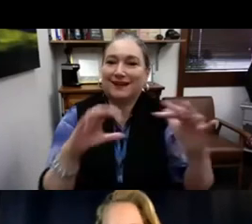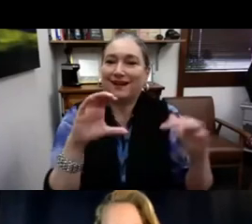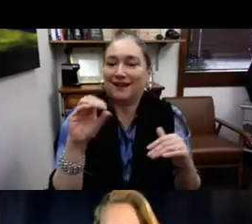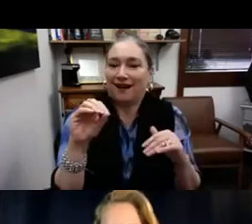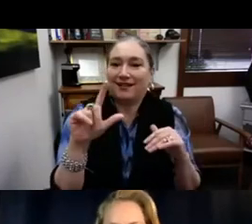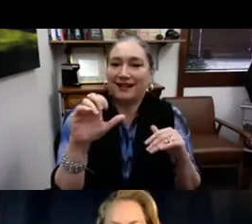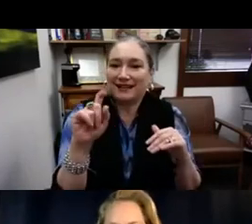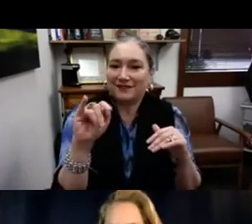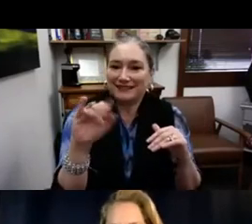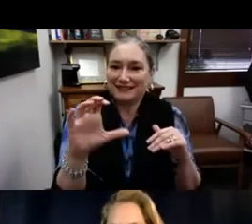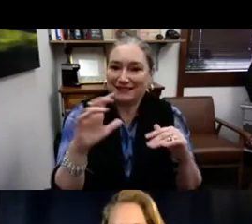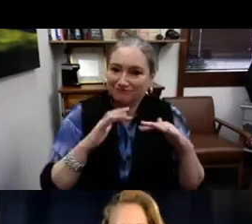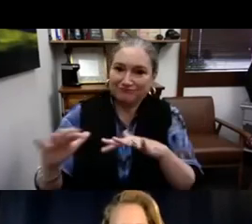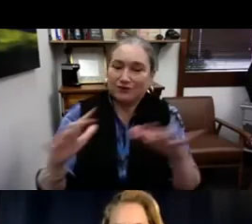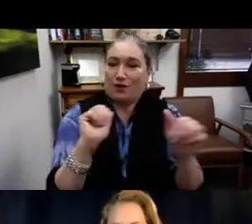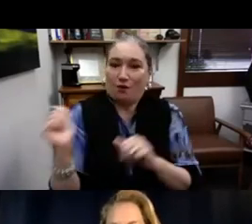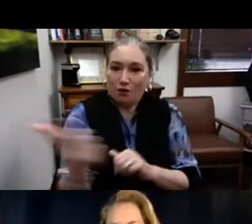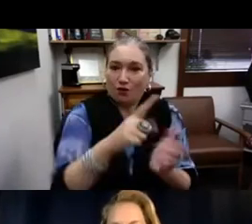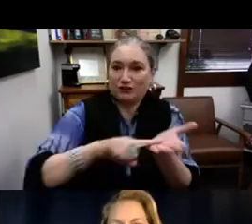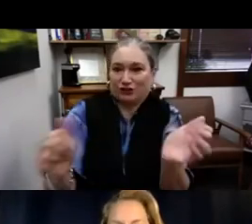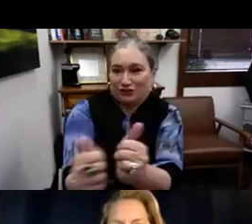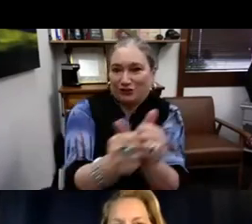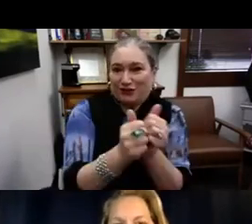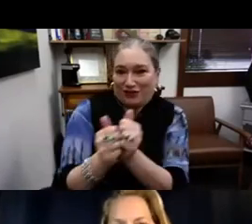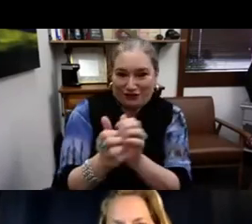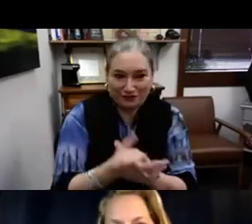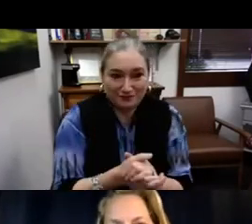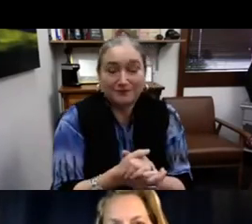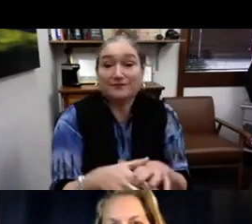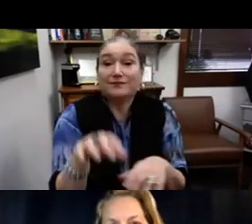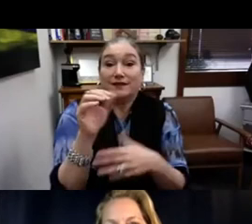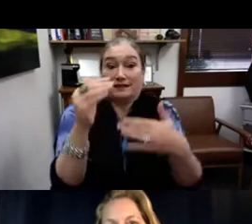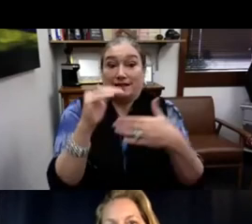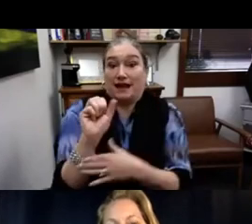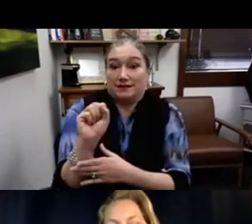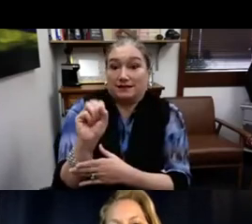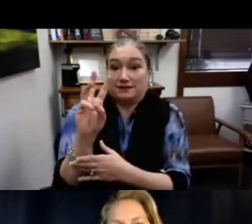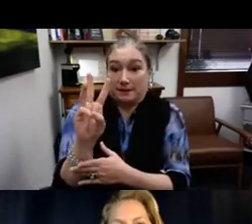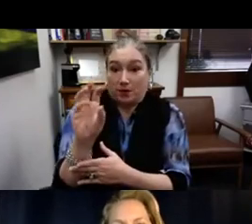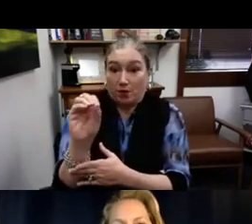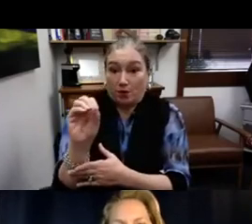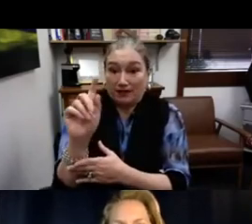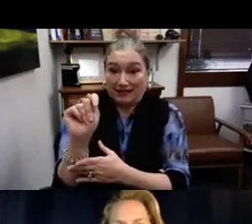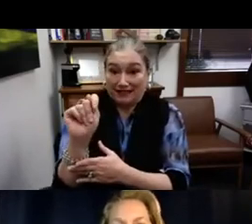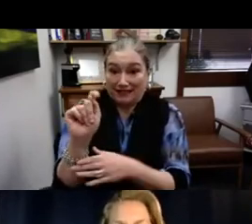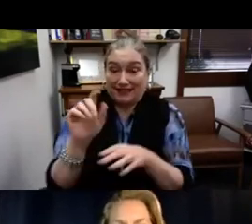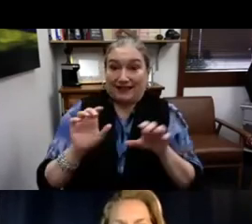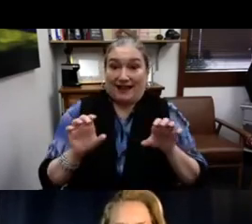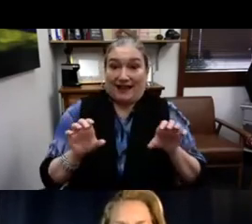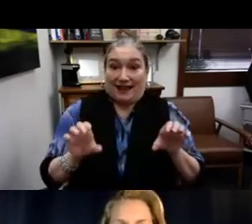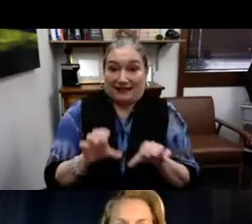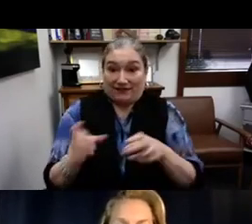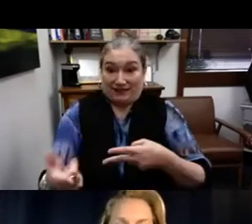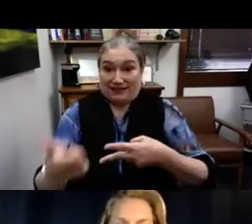it's something I, you know, this is a monolith of information. I couldn't do it all on myself. So being able to use these other individuals to help